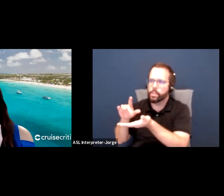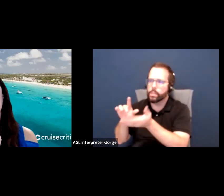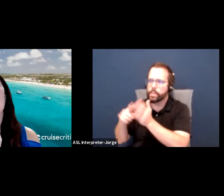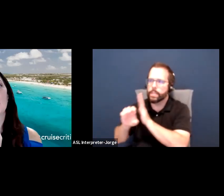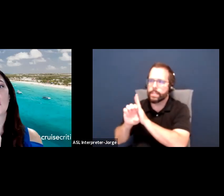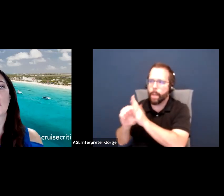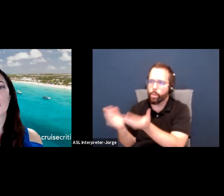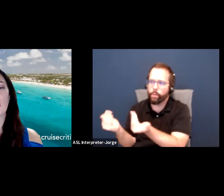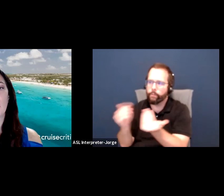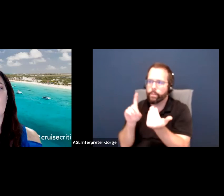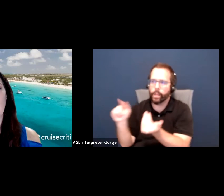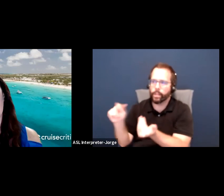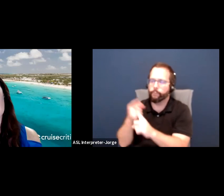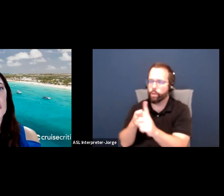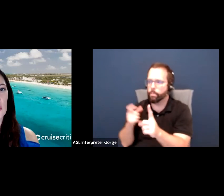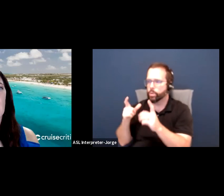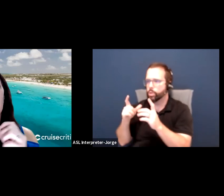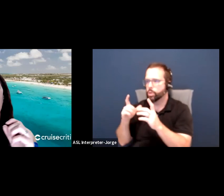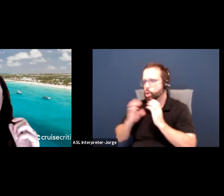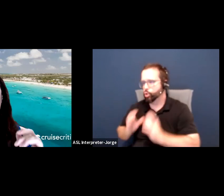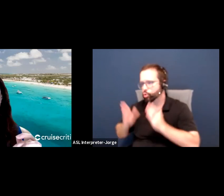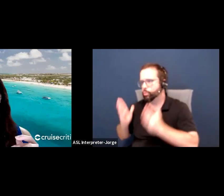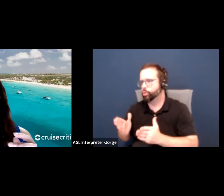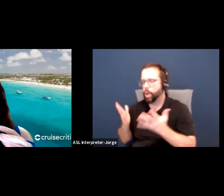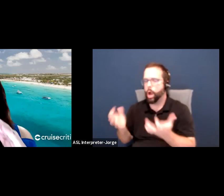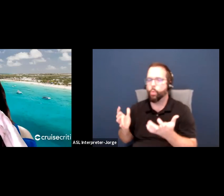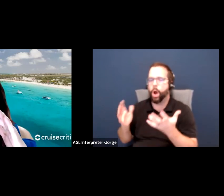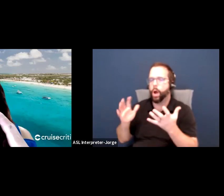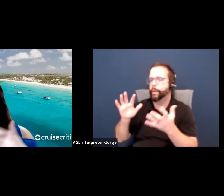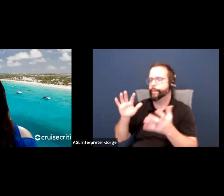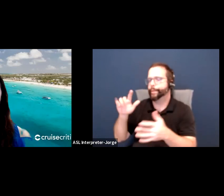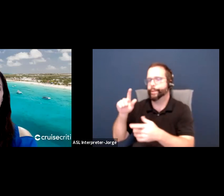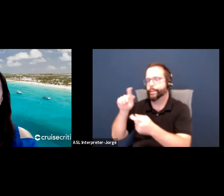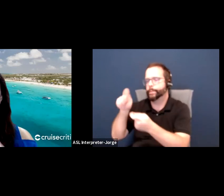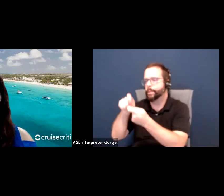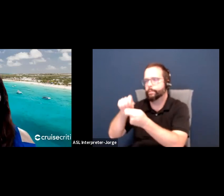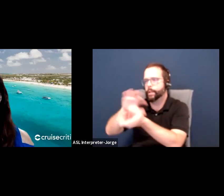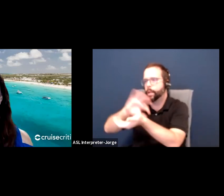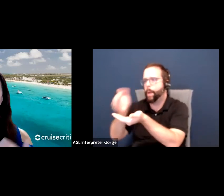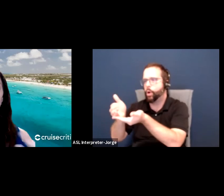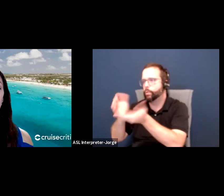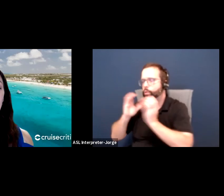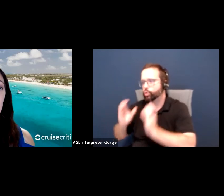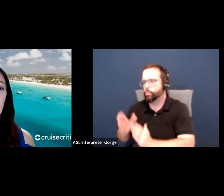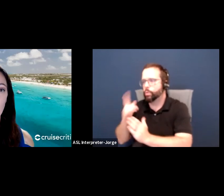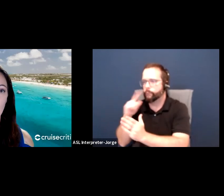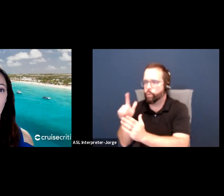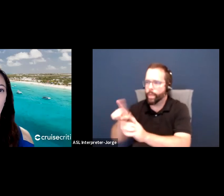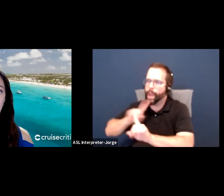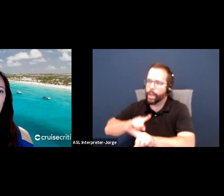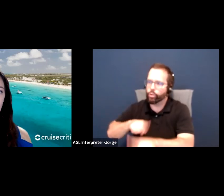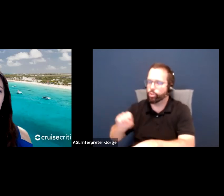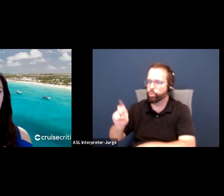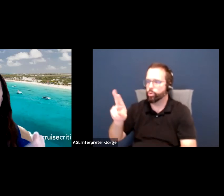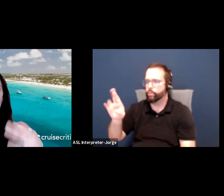consumers to, you know, fill out this survey. And then, you know, let's just say, for example, Q4, you're going to break it down into,